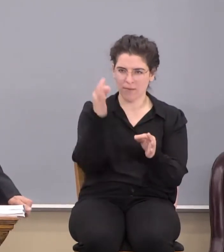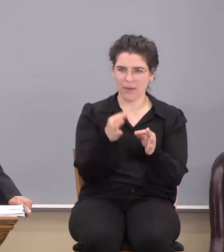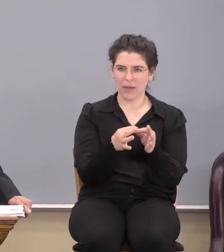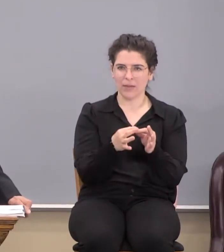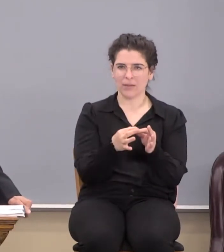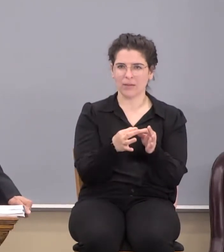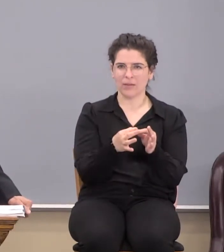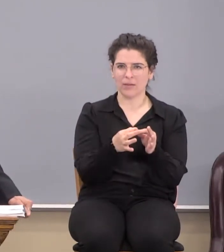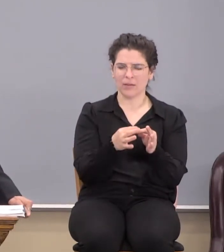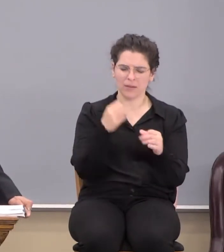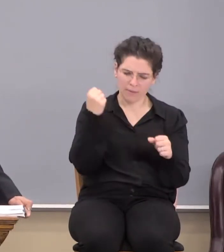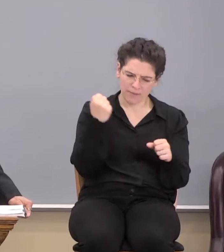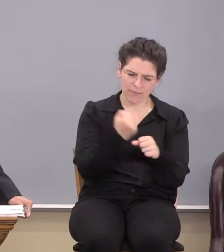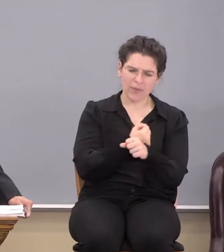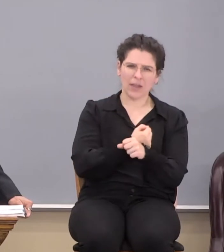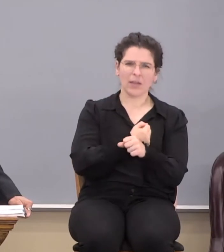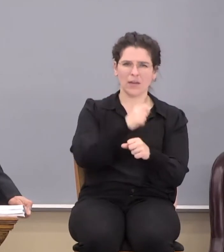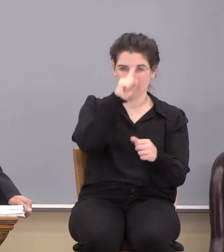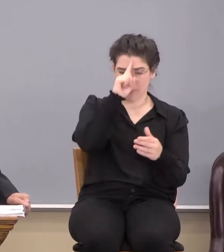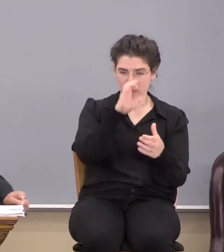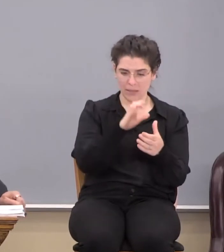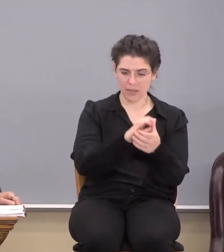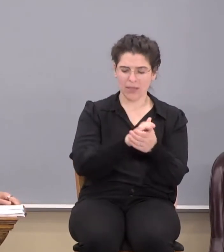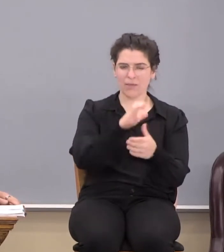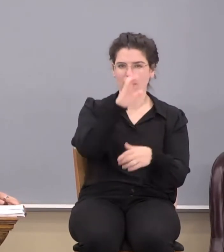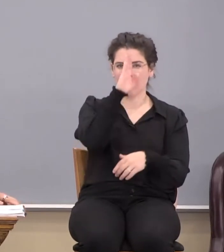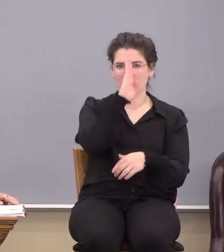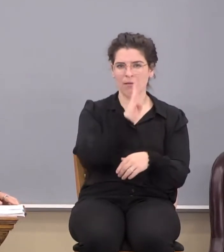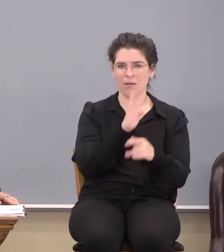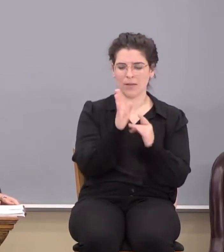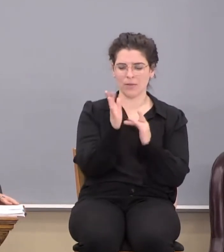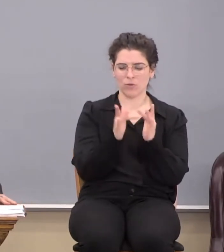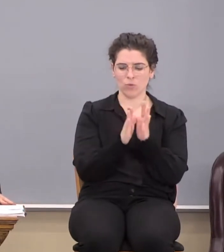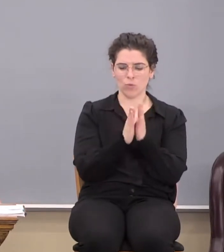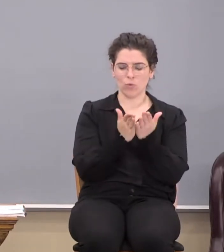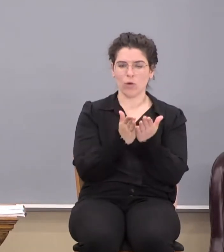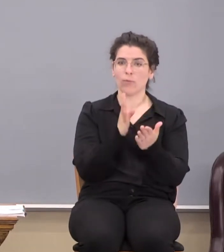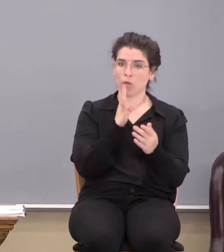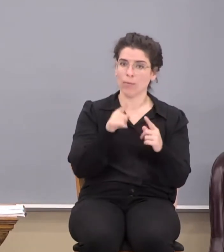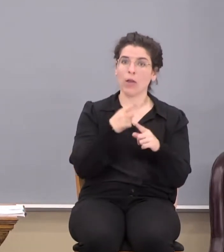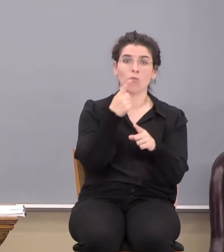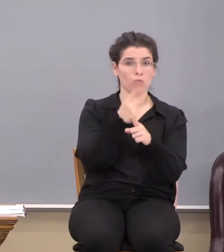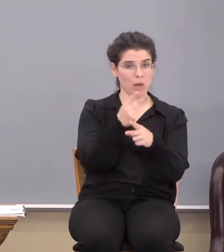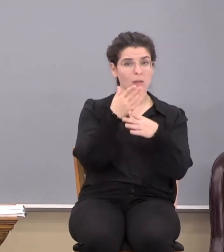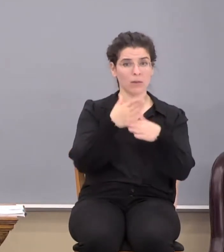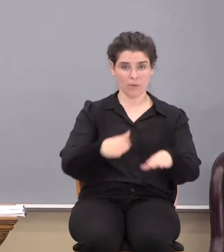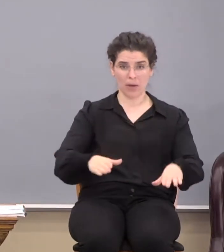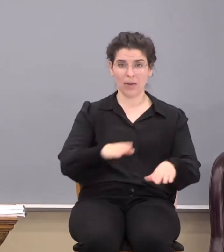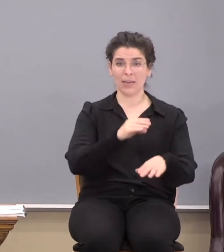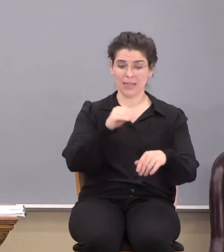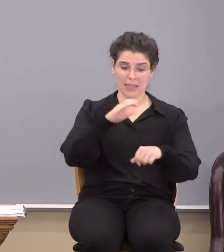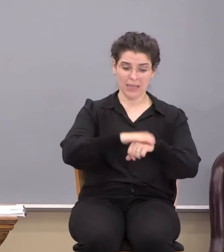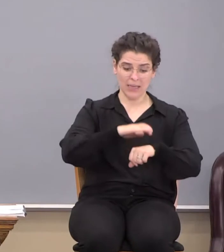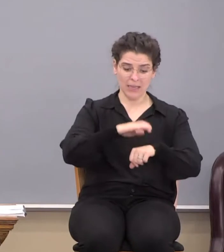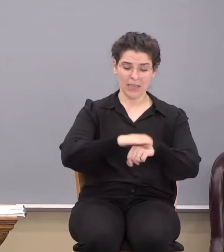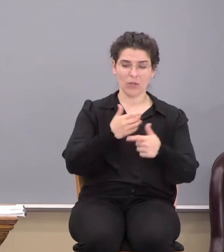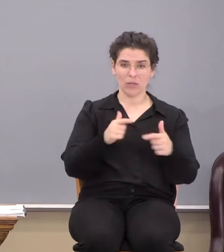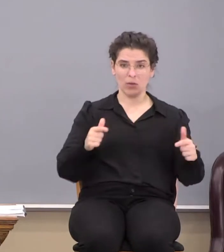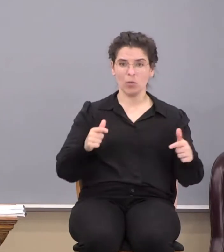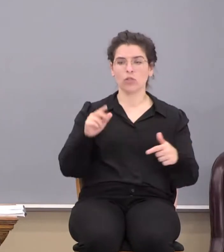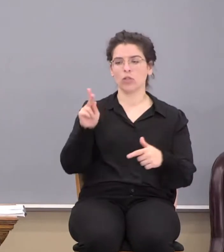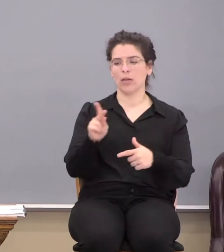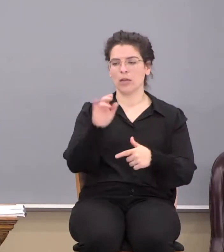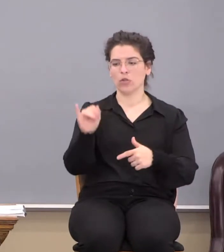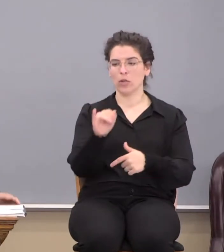The fight of believing God's word. And of course when I say believing God's word, I'm talking rightly divided. And in the English language, I'm talking about a King James